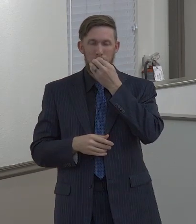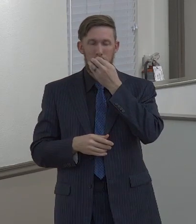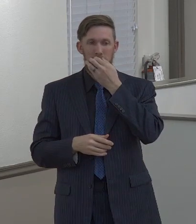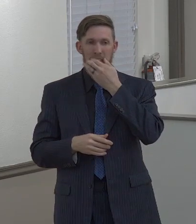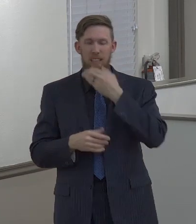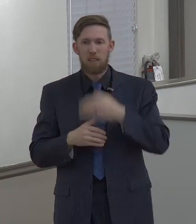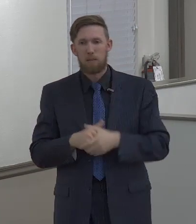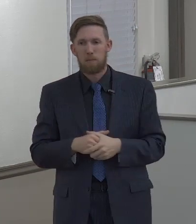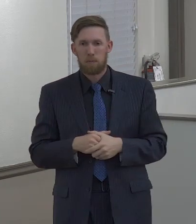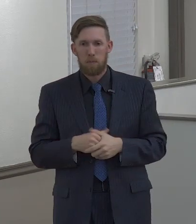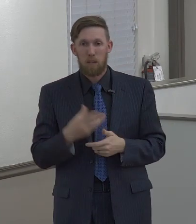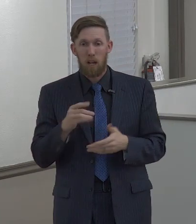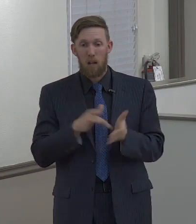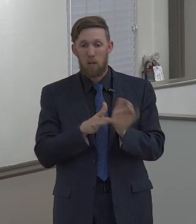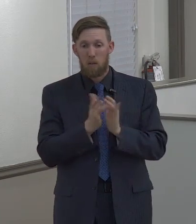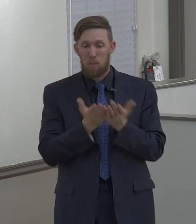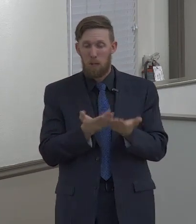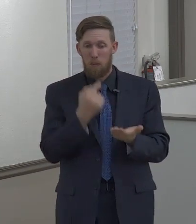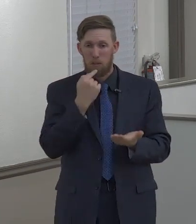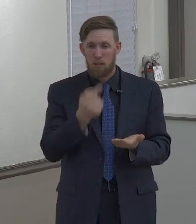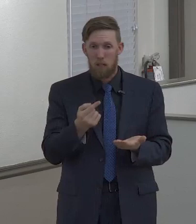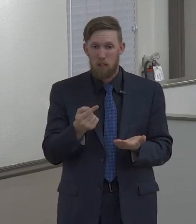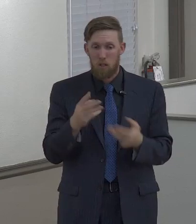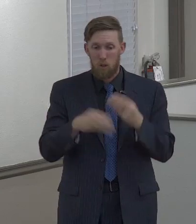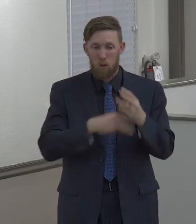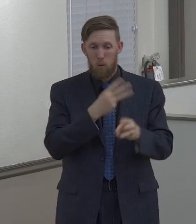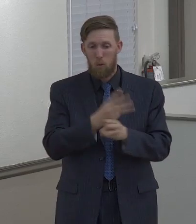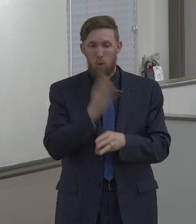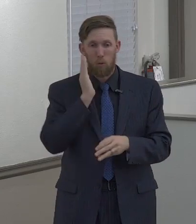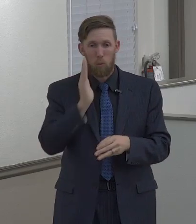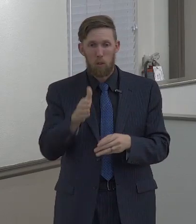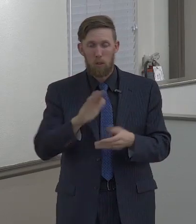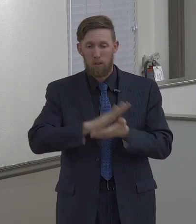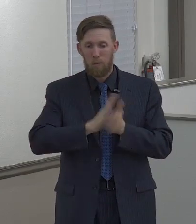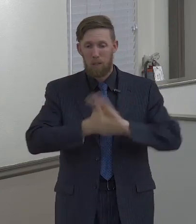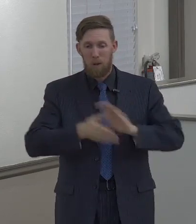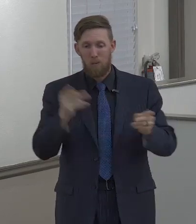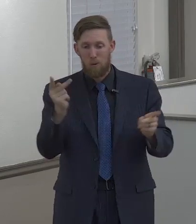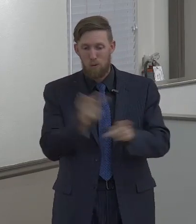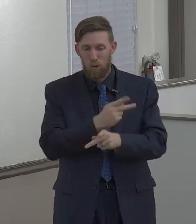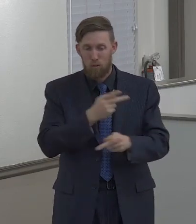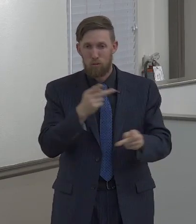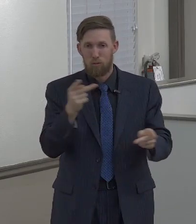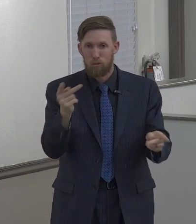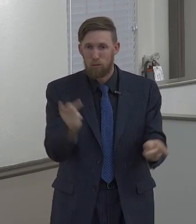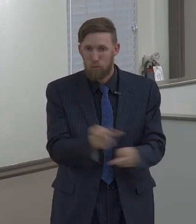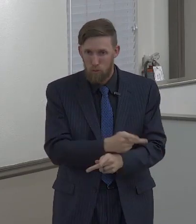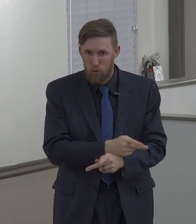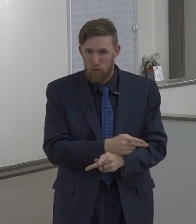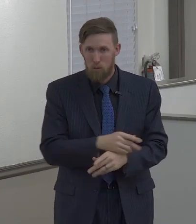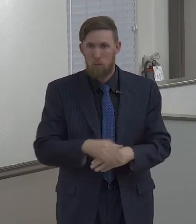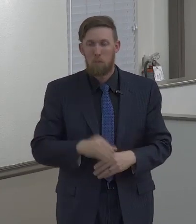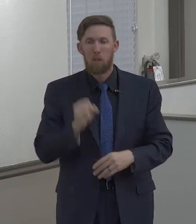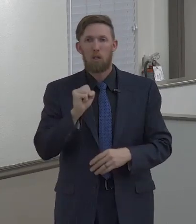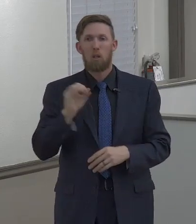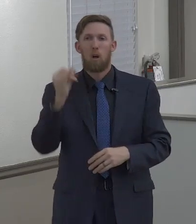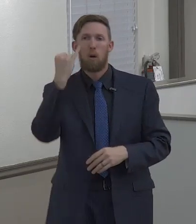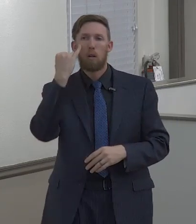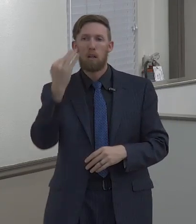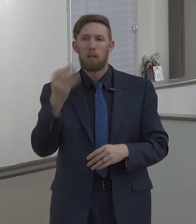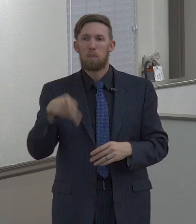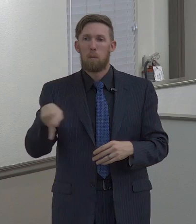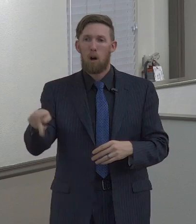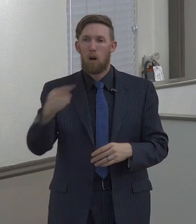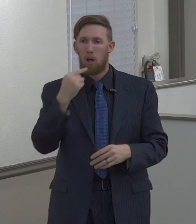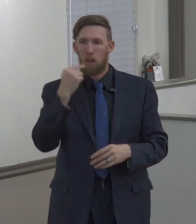says that this earth is going to wax worse and worse. So if it was necessary